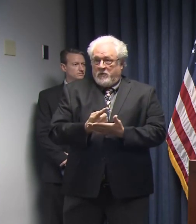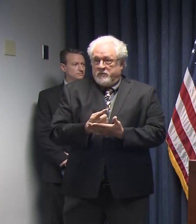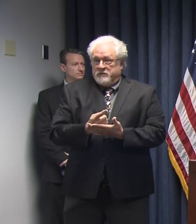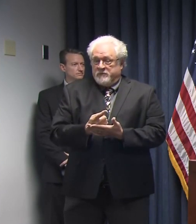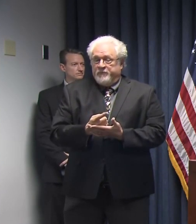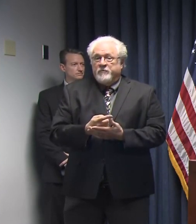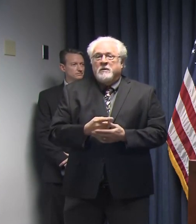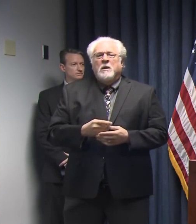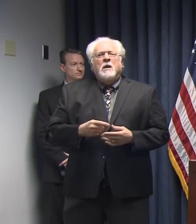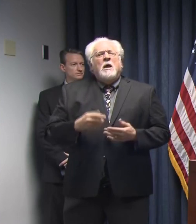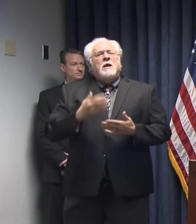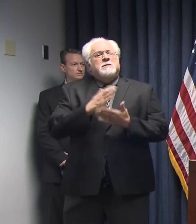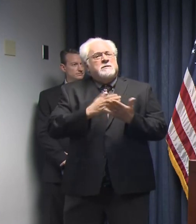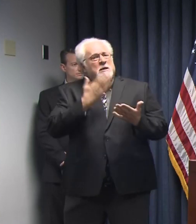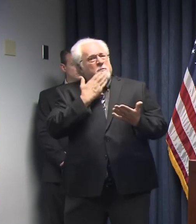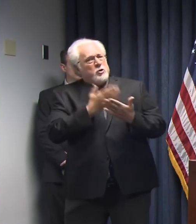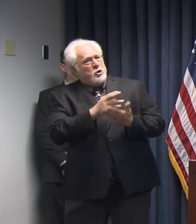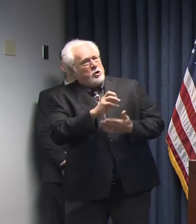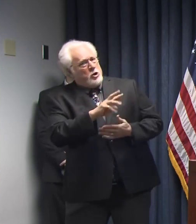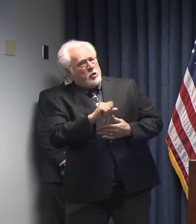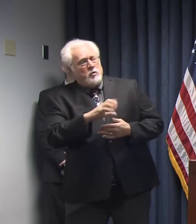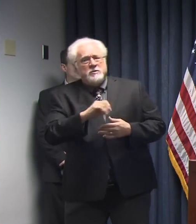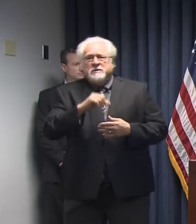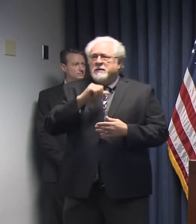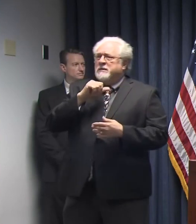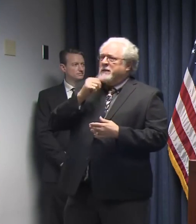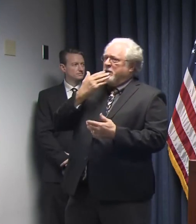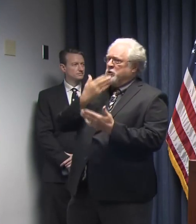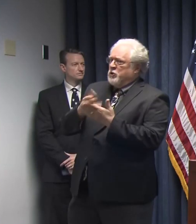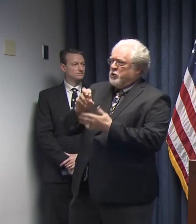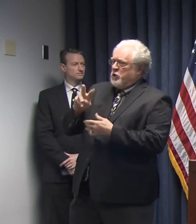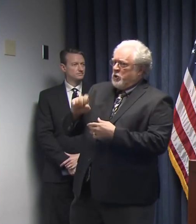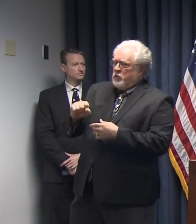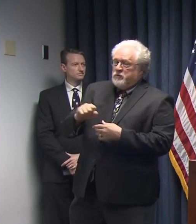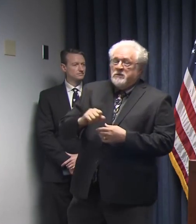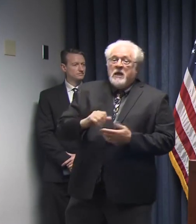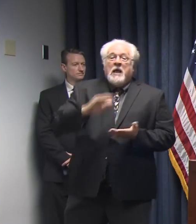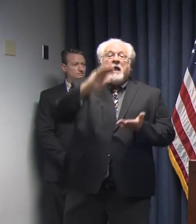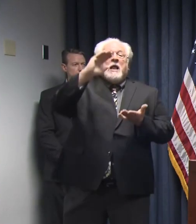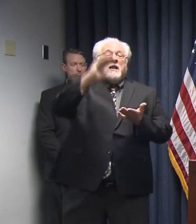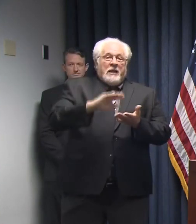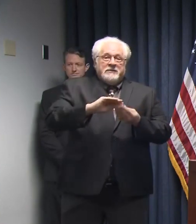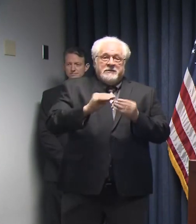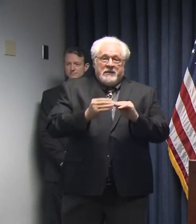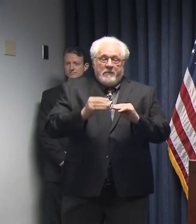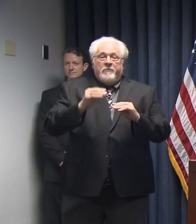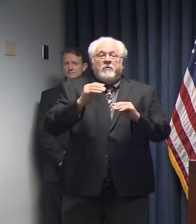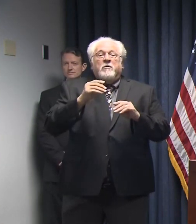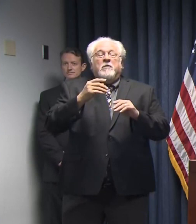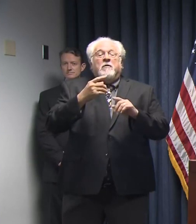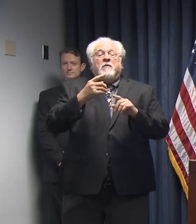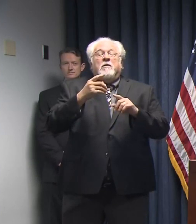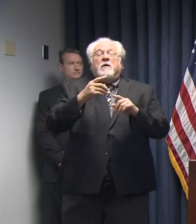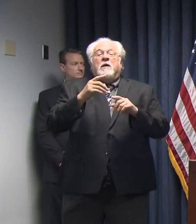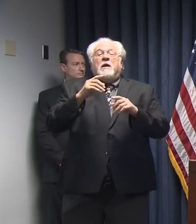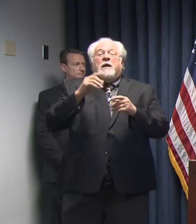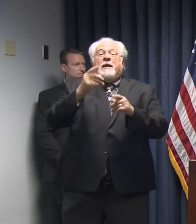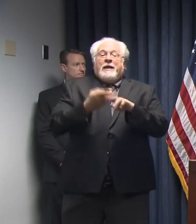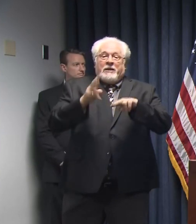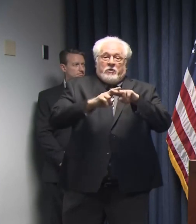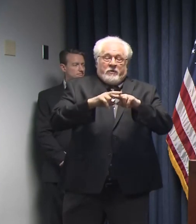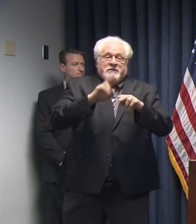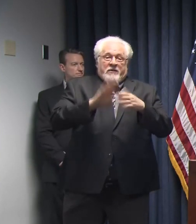Now, there's some good news and some not so good news. It's a lower number from yesterday's increase of 510,